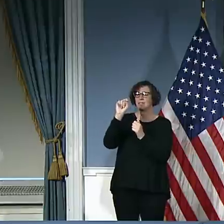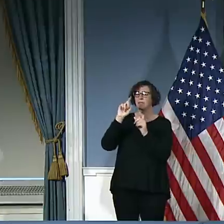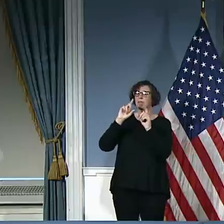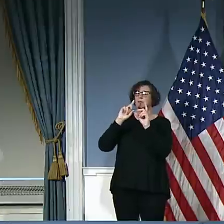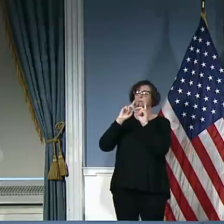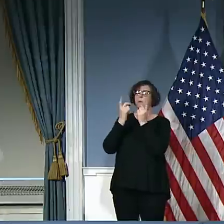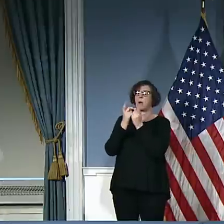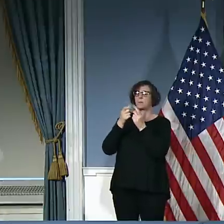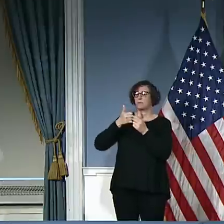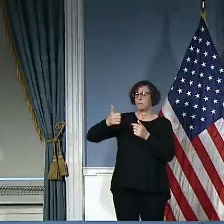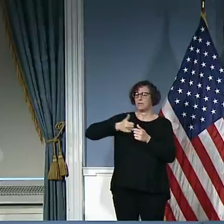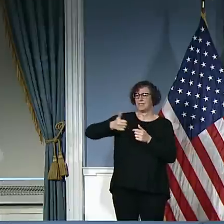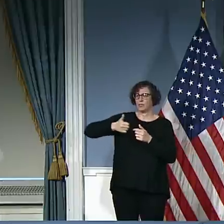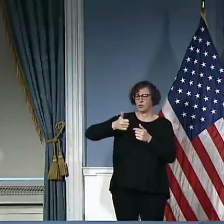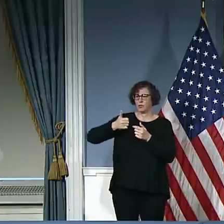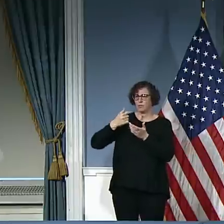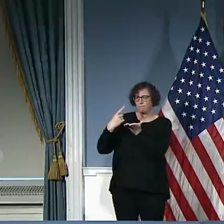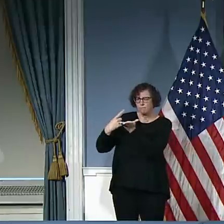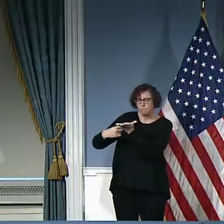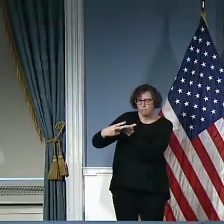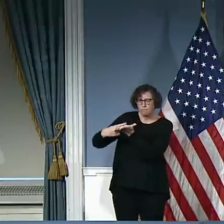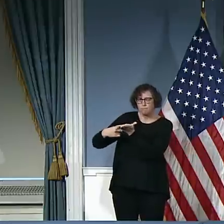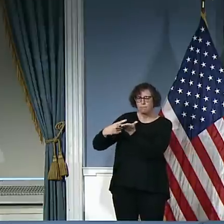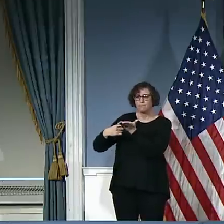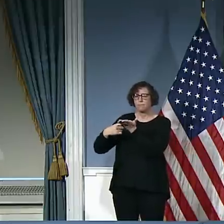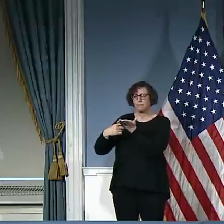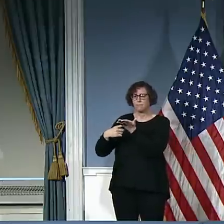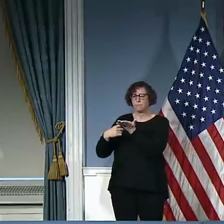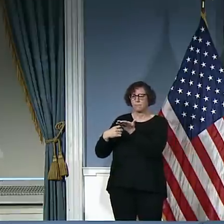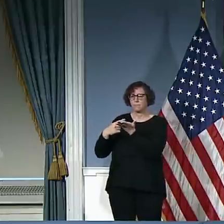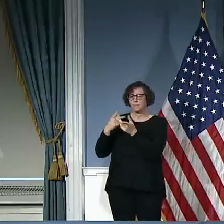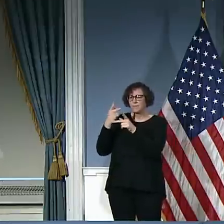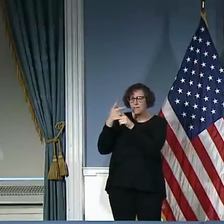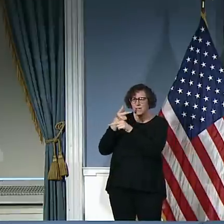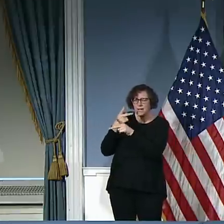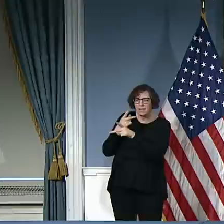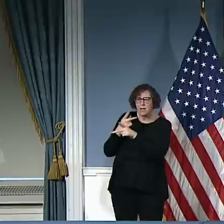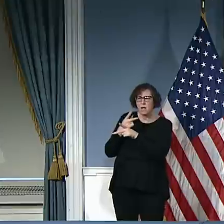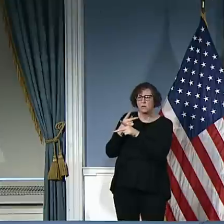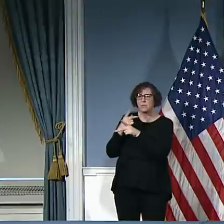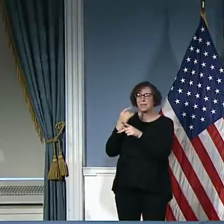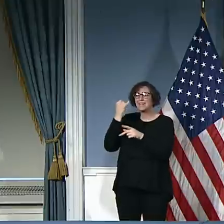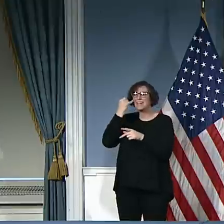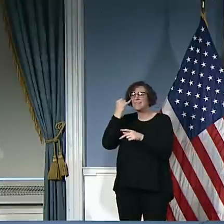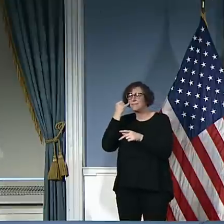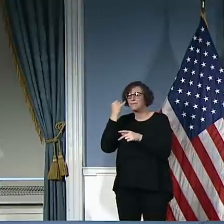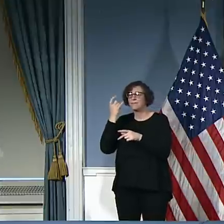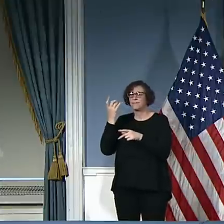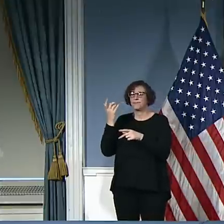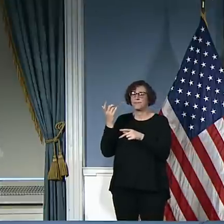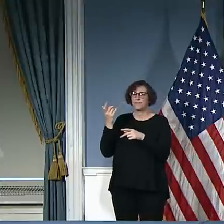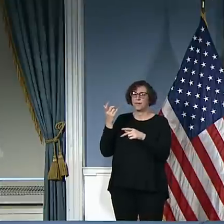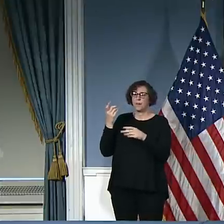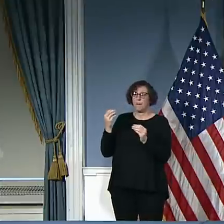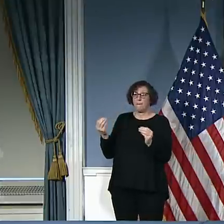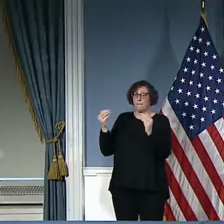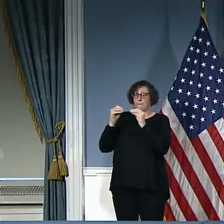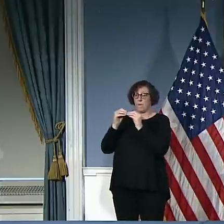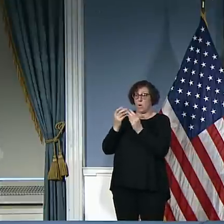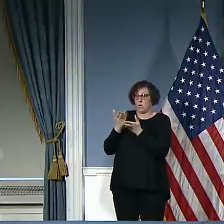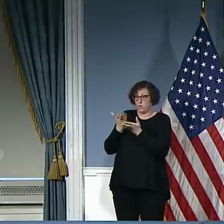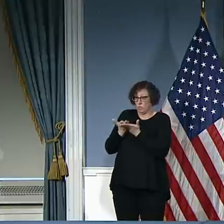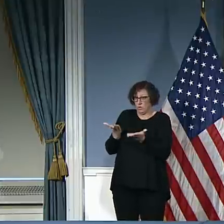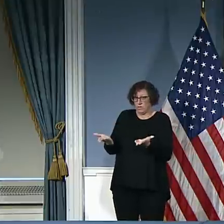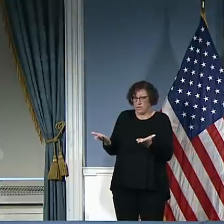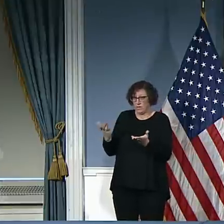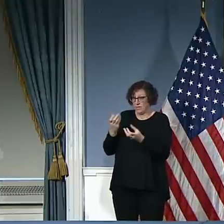we're working with them to identify if they do and when these resources do come in, you know, what would be the best locations that they could